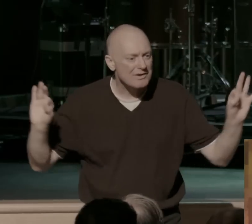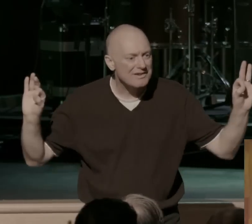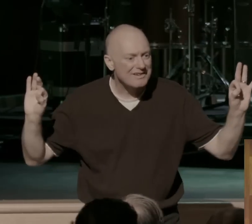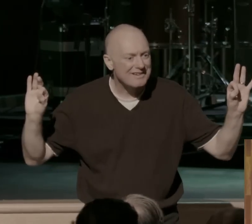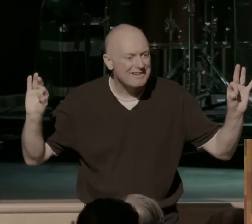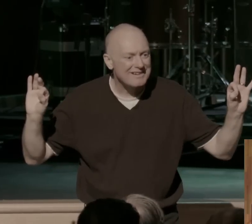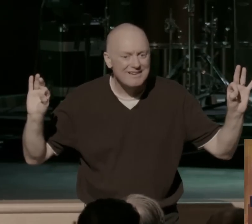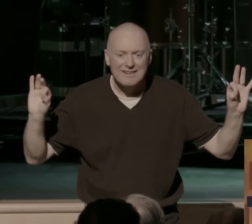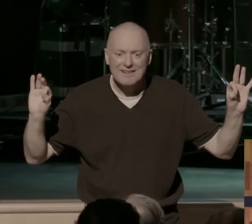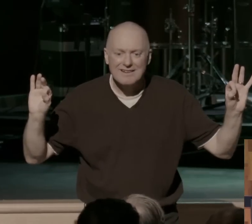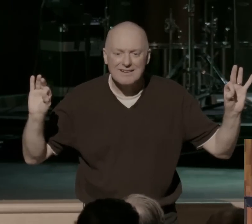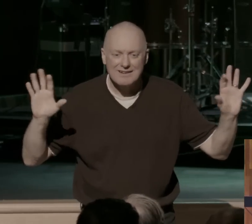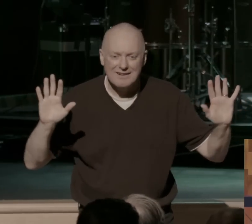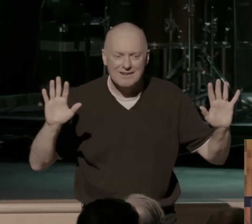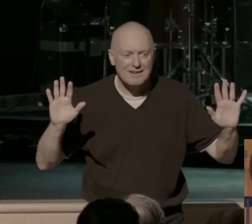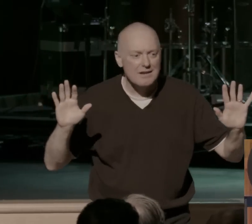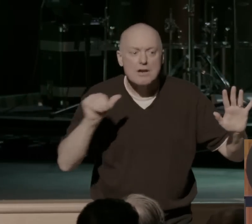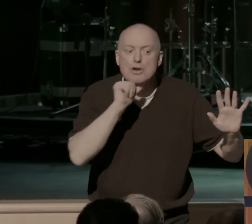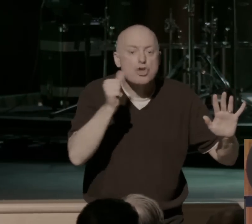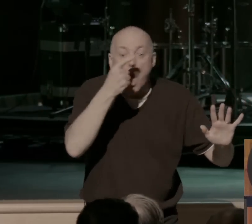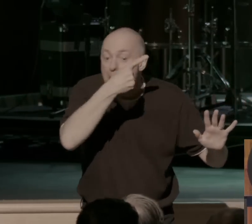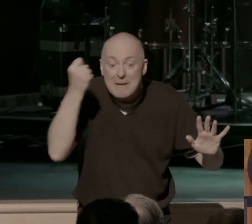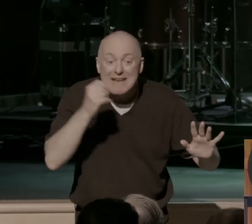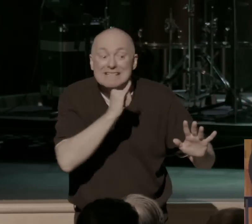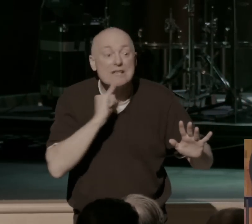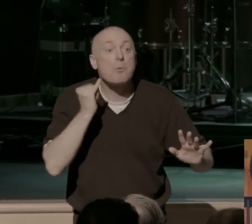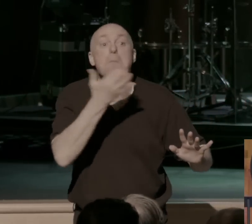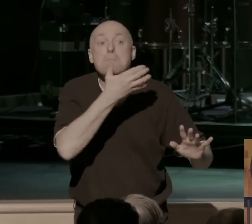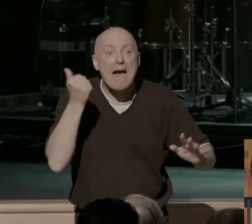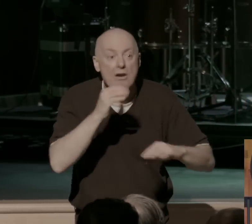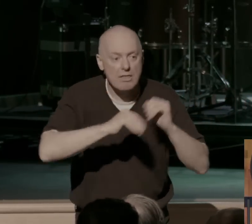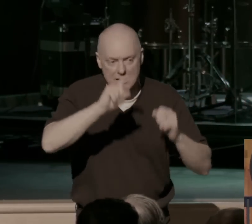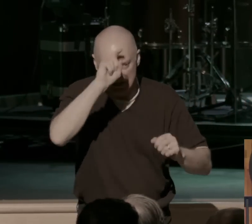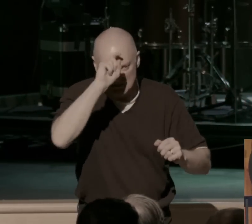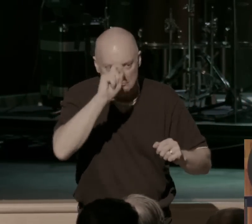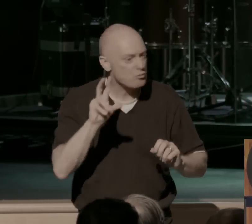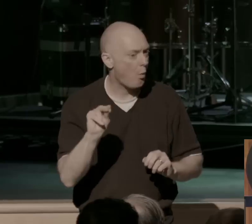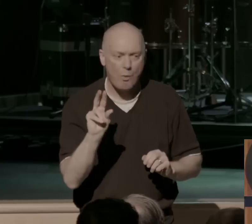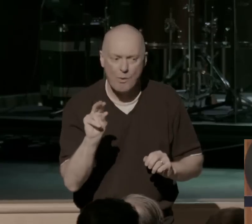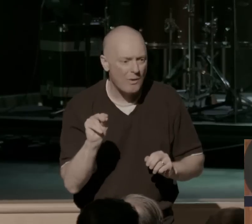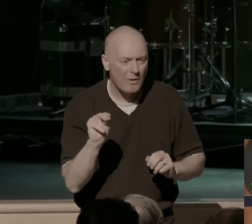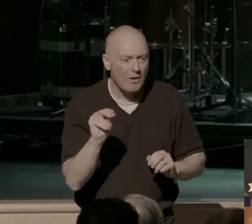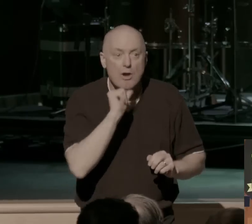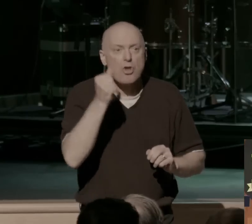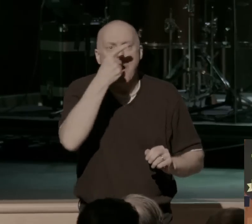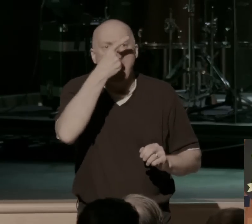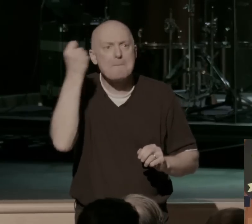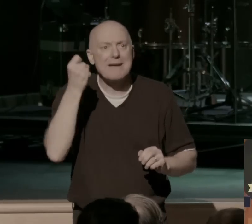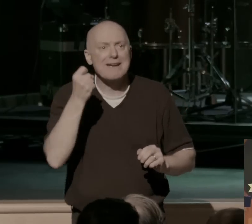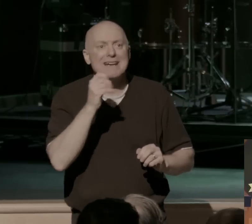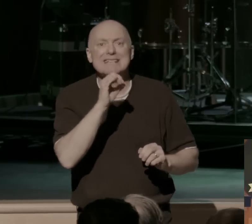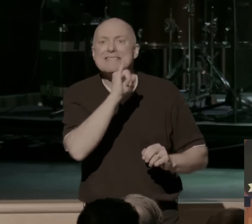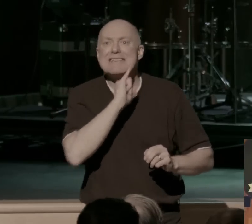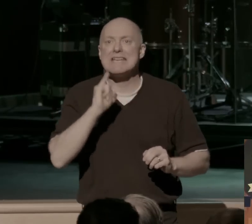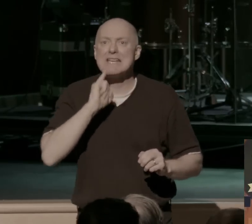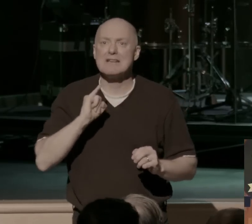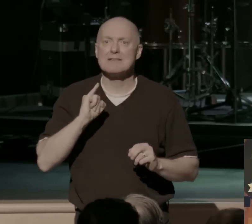What we've got to catch is it wasn't because the Israelites were better than the Egyptians. It's not because the Israelites have done something to gain the approval or the